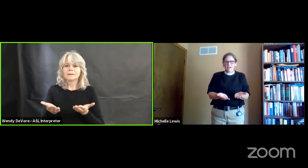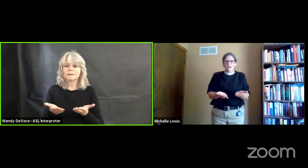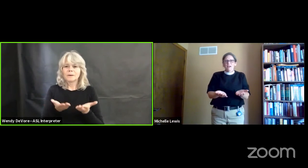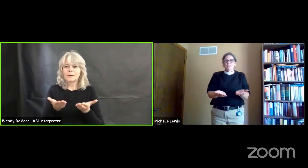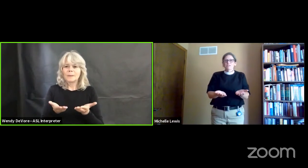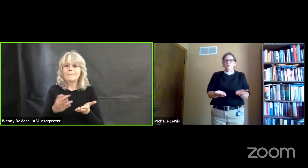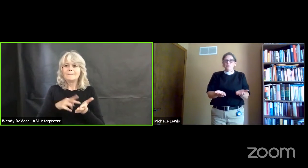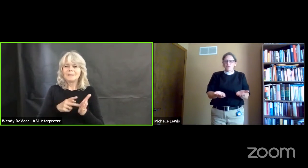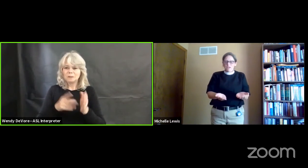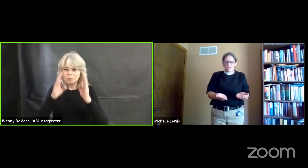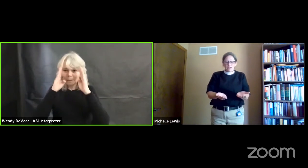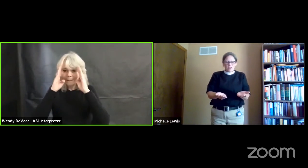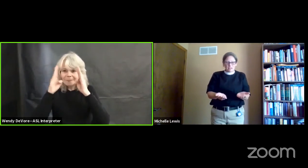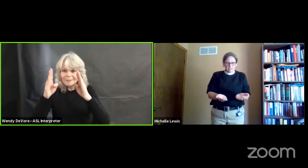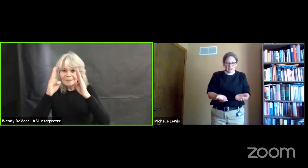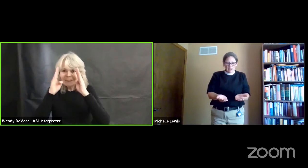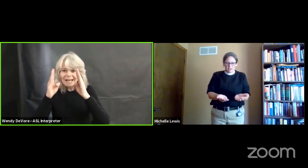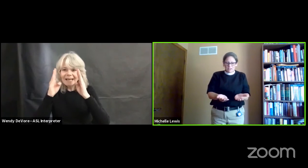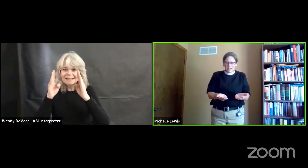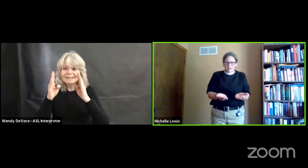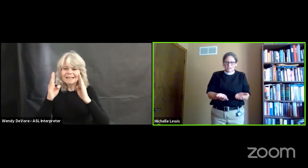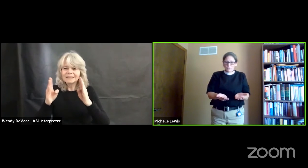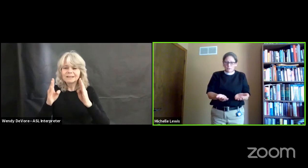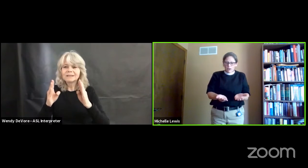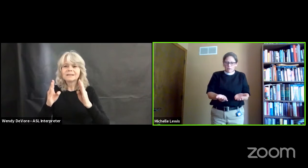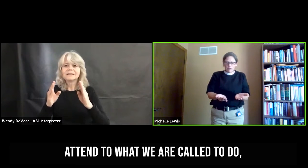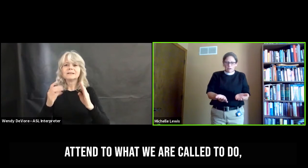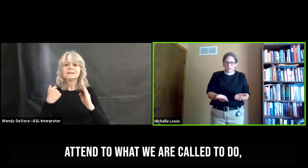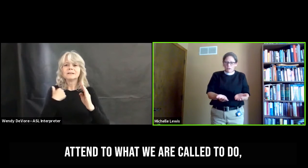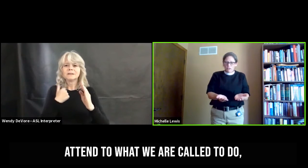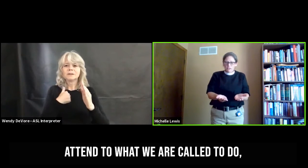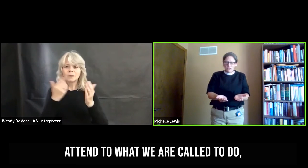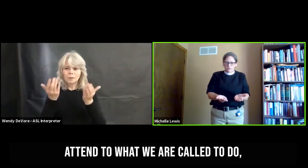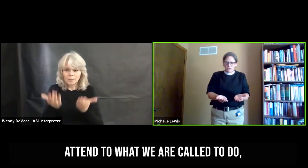so we attend to what we are called to do